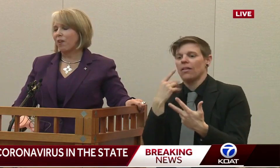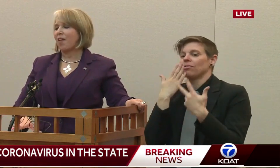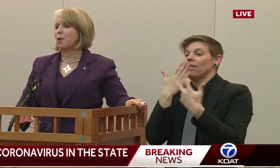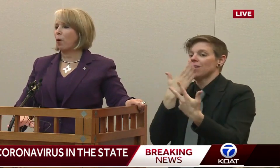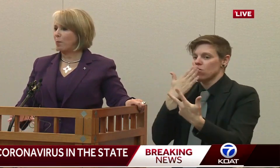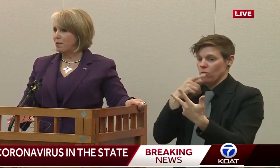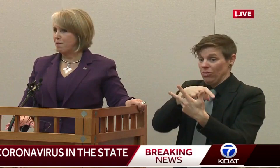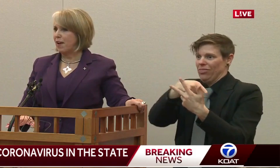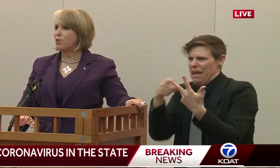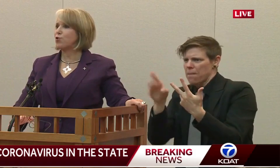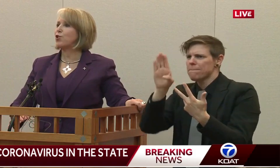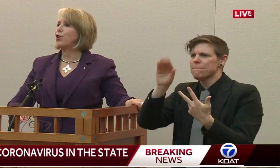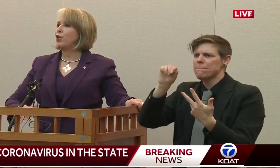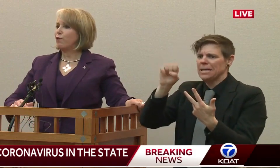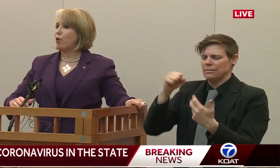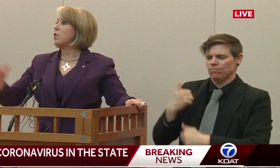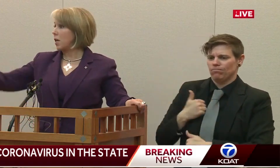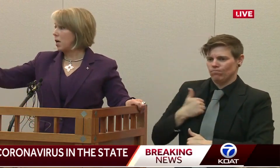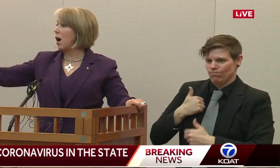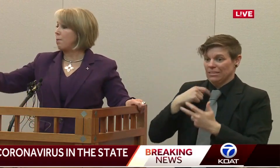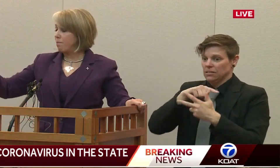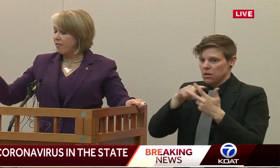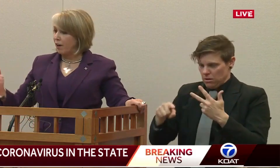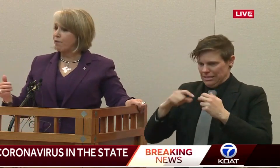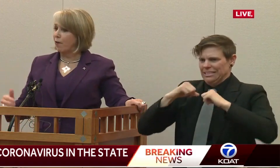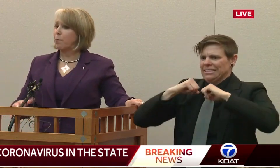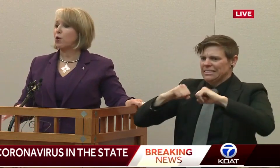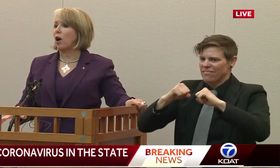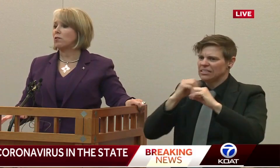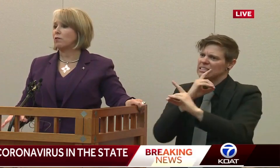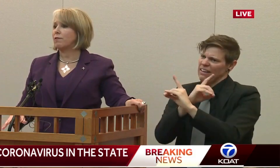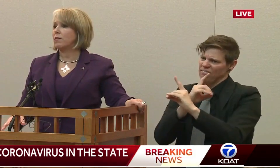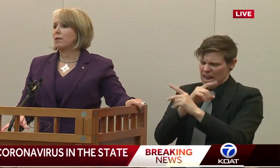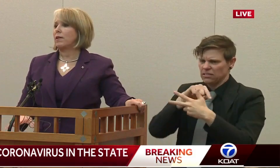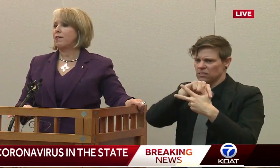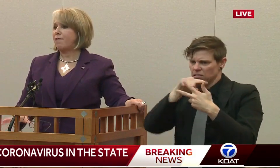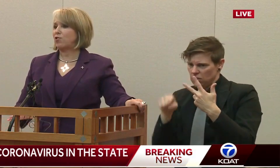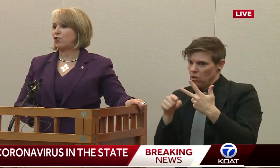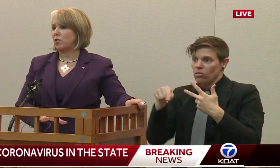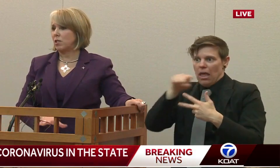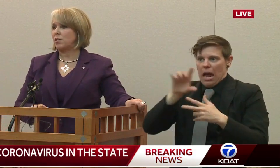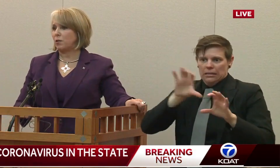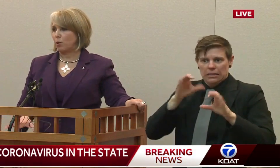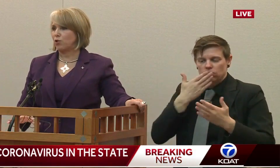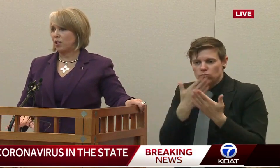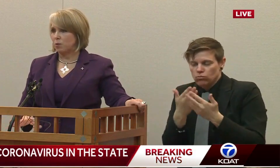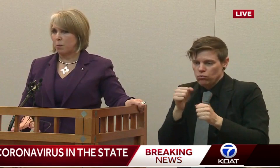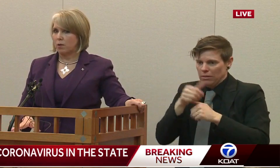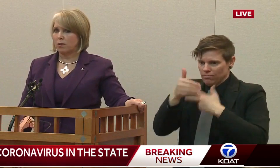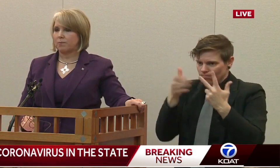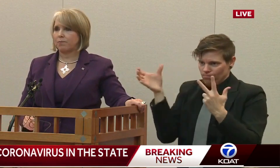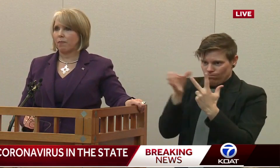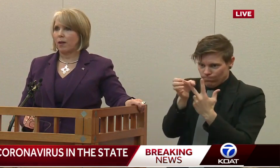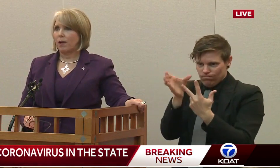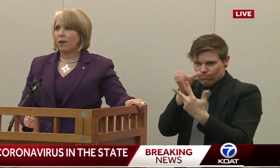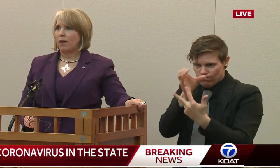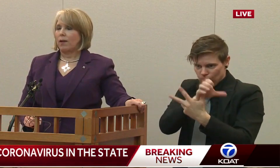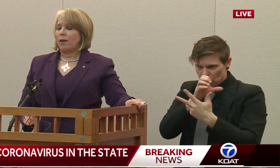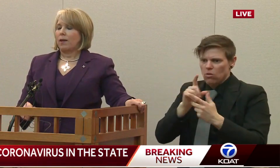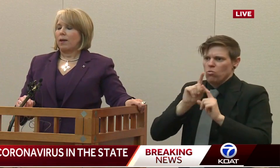and the Department of Defense for standing up their very productive infectious disease and emergency response.